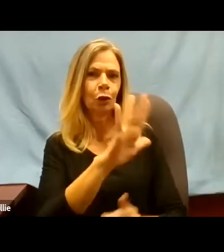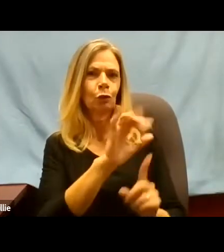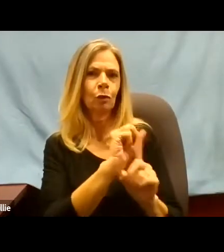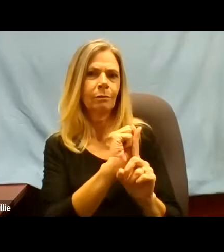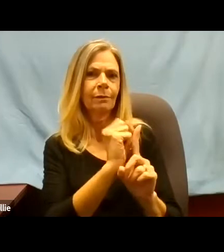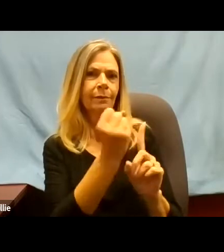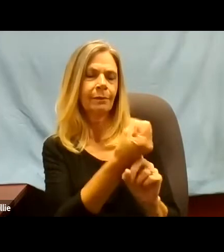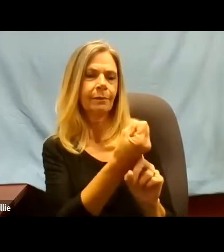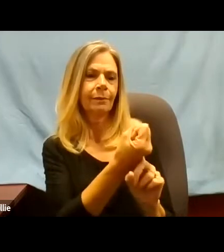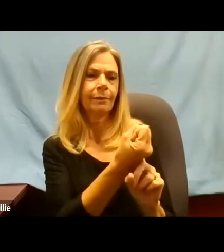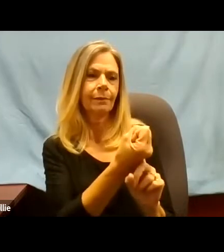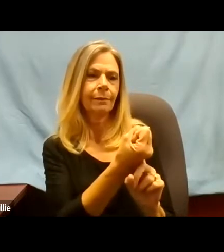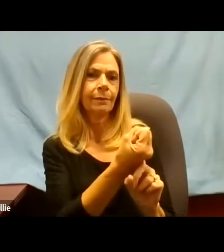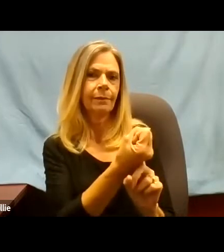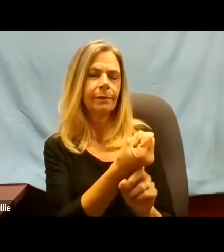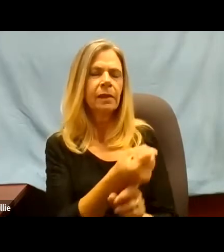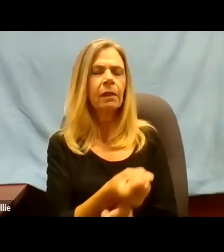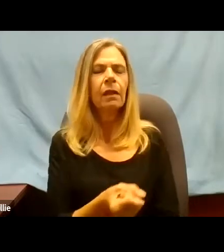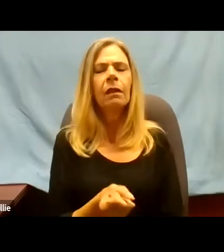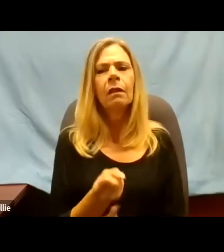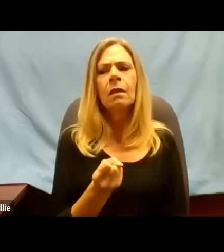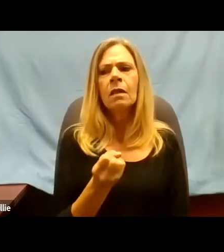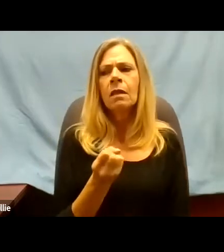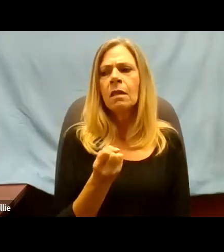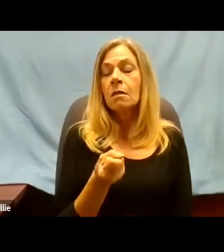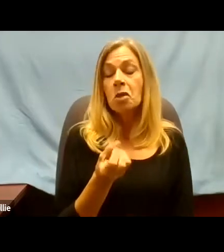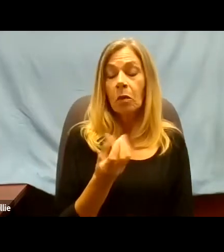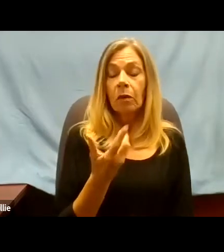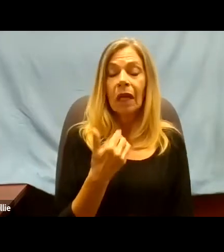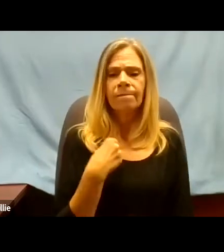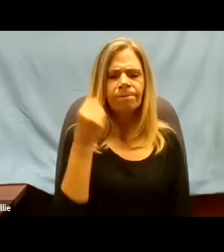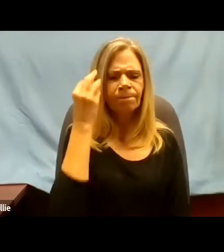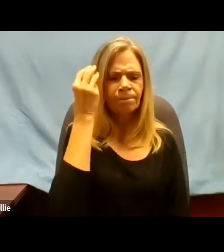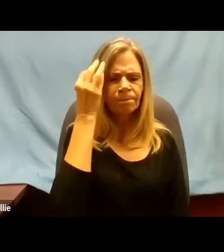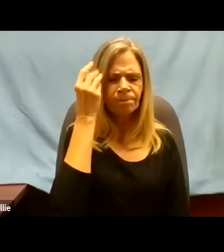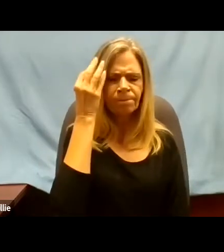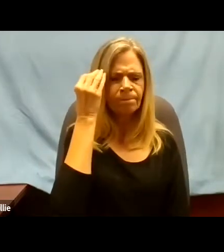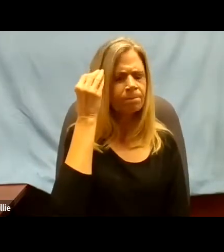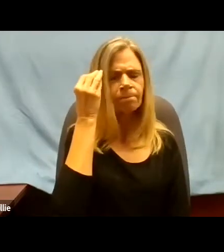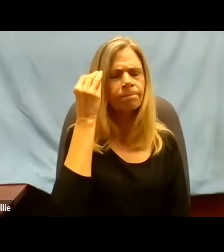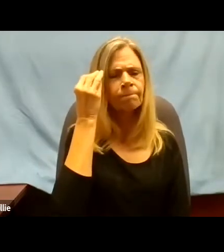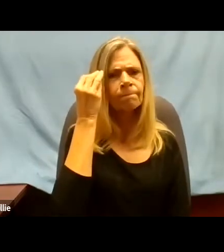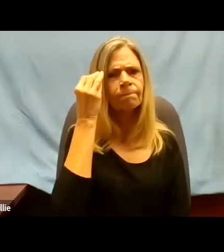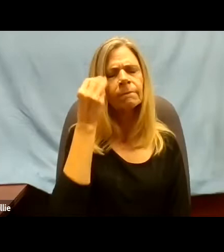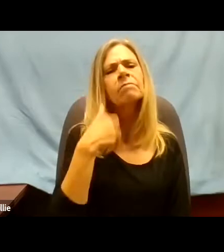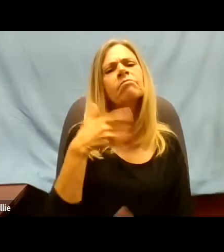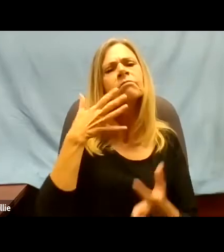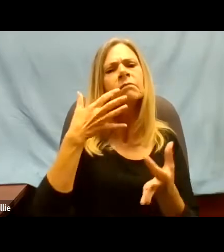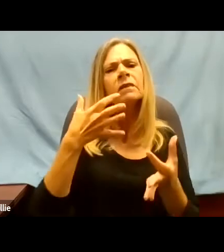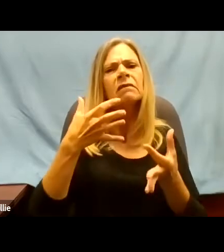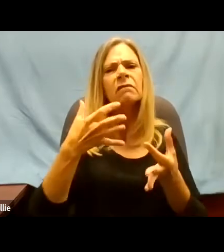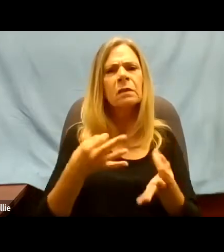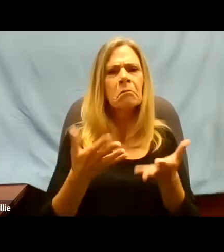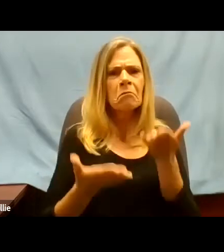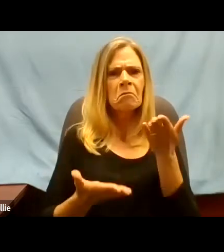And after thinking about that, I decided perhaps there's another way.